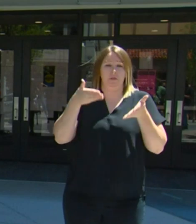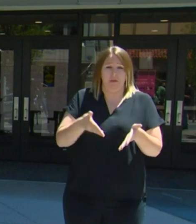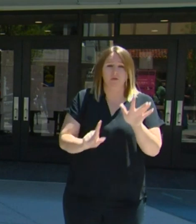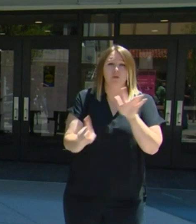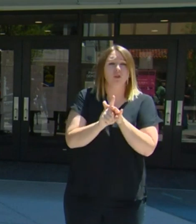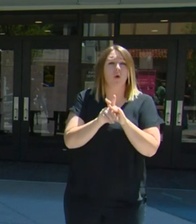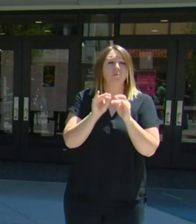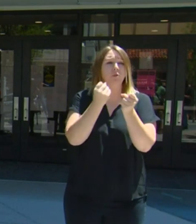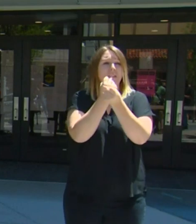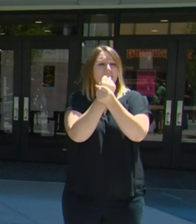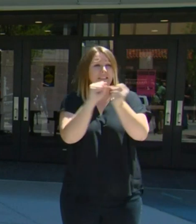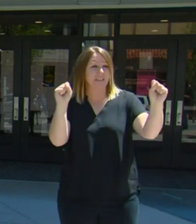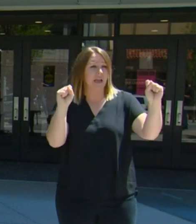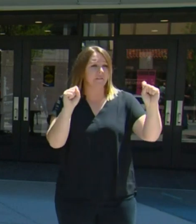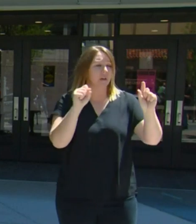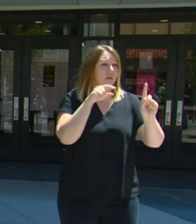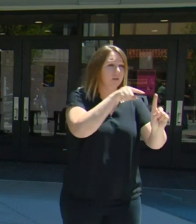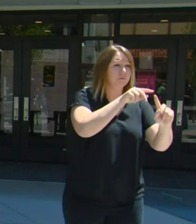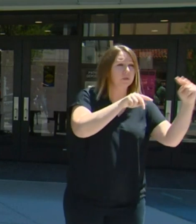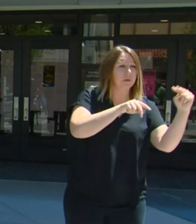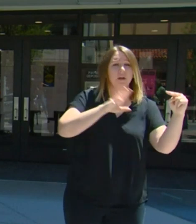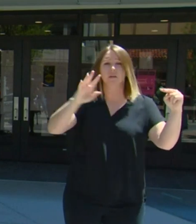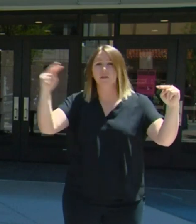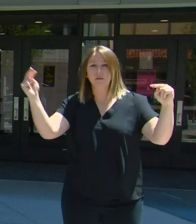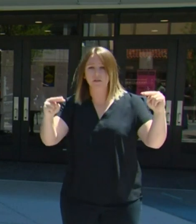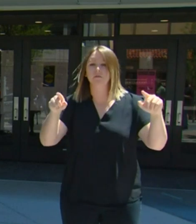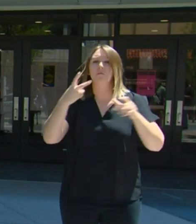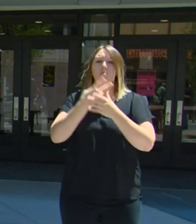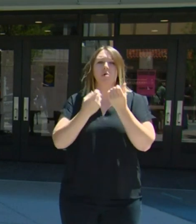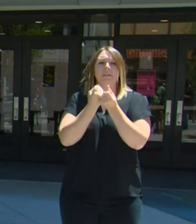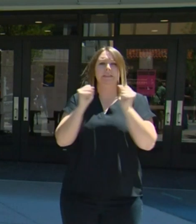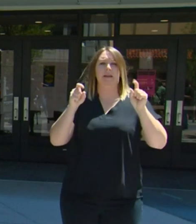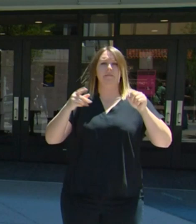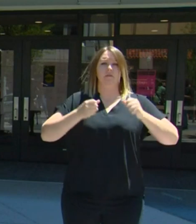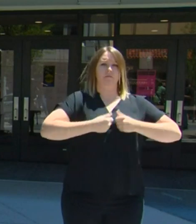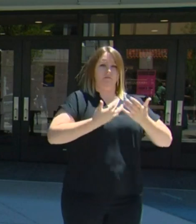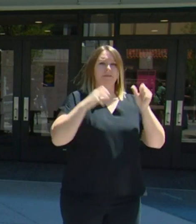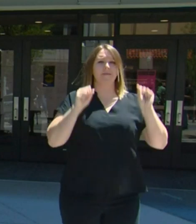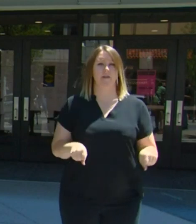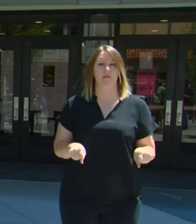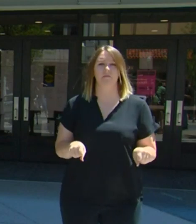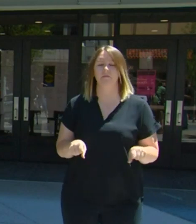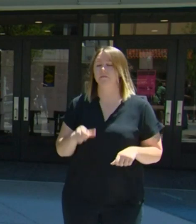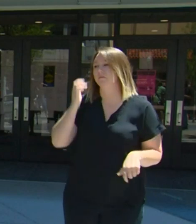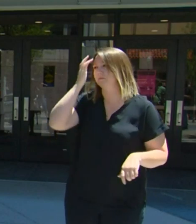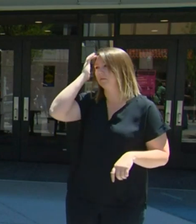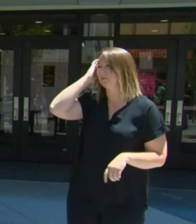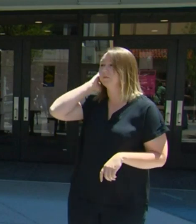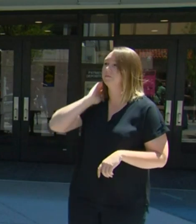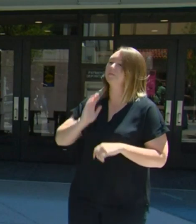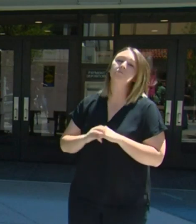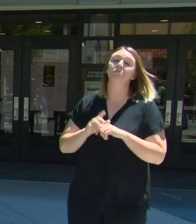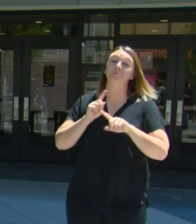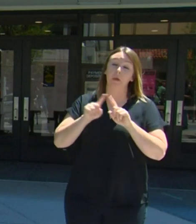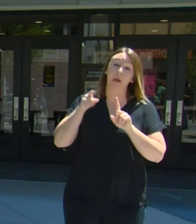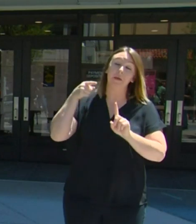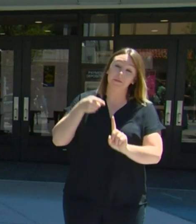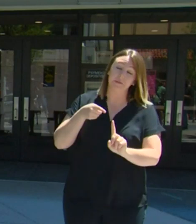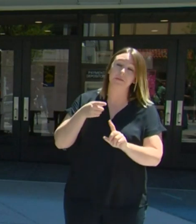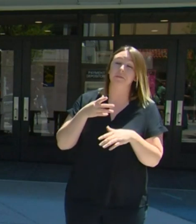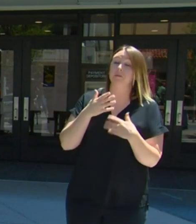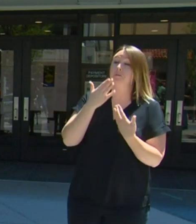safely expressed. Having said that, I don't know that it's ever a great idea to have